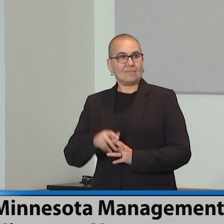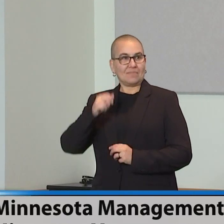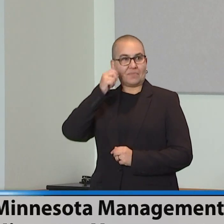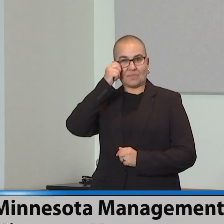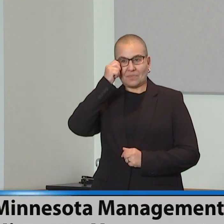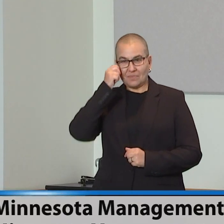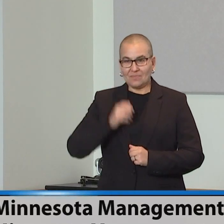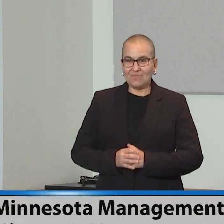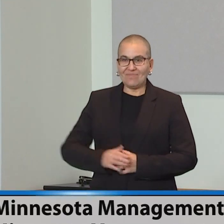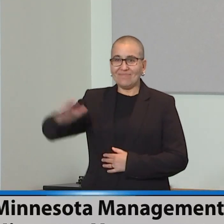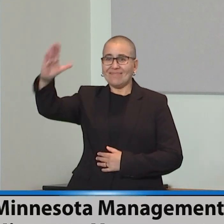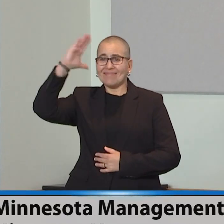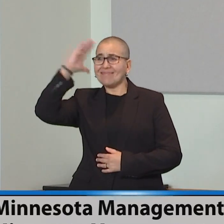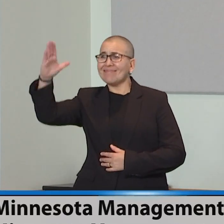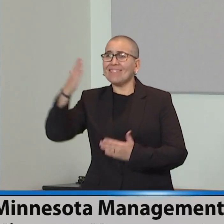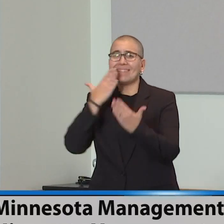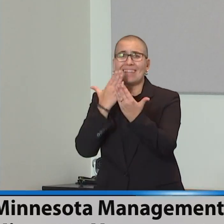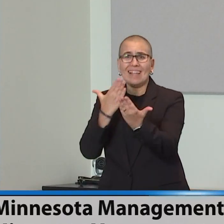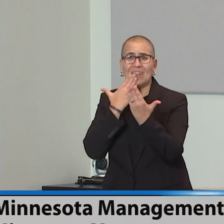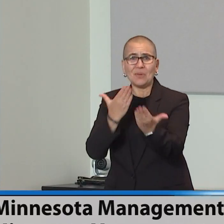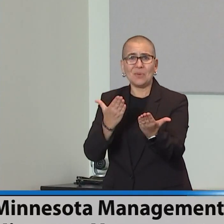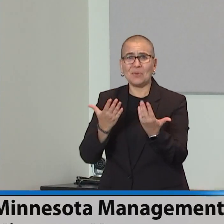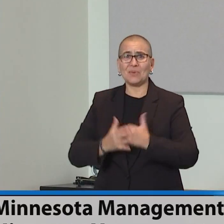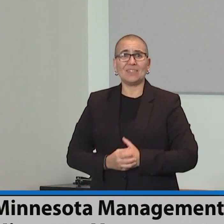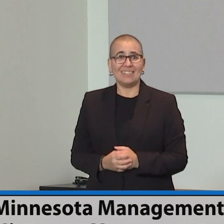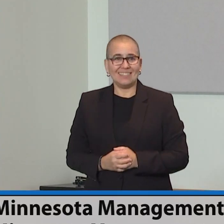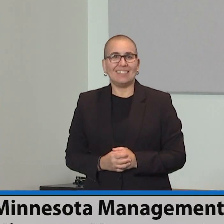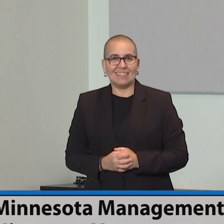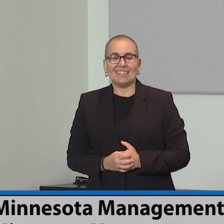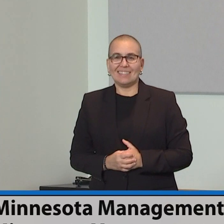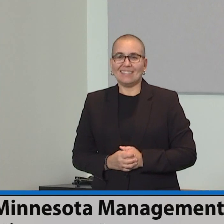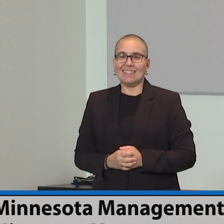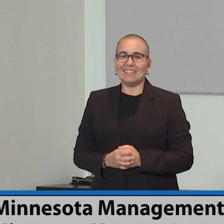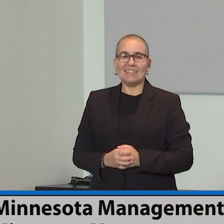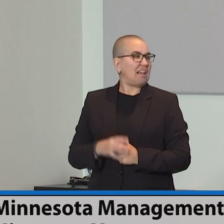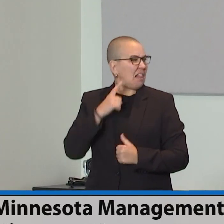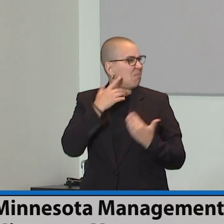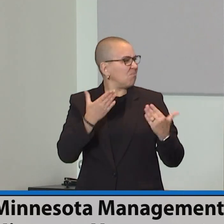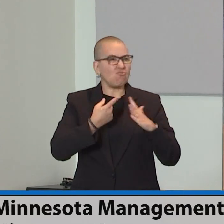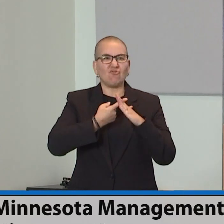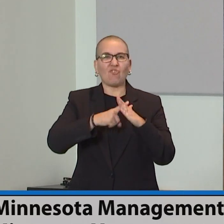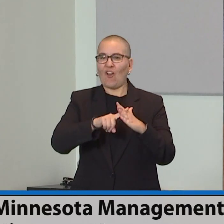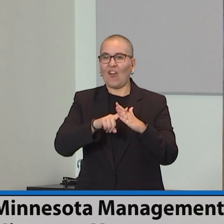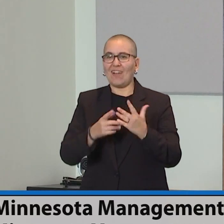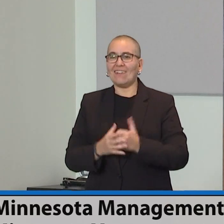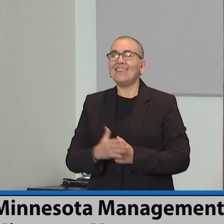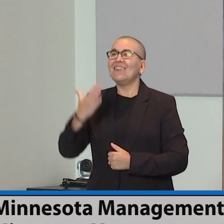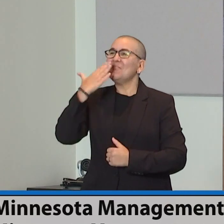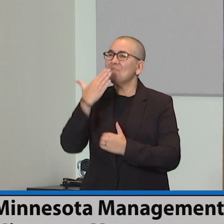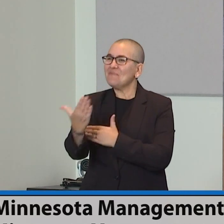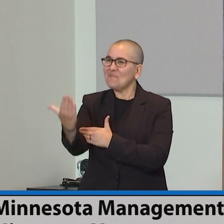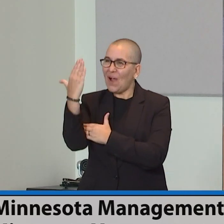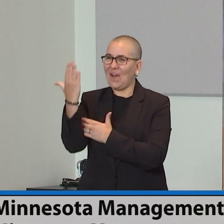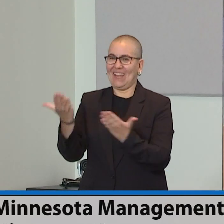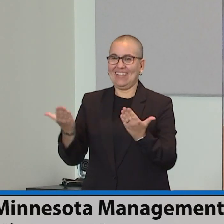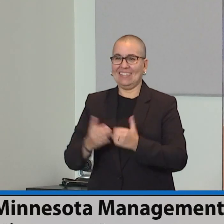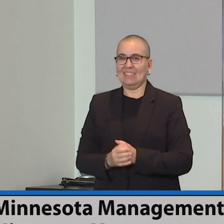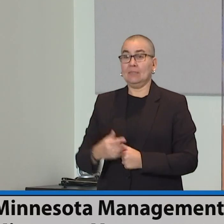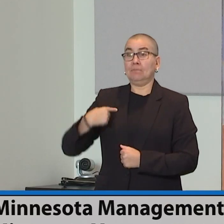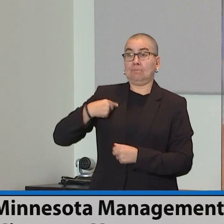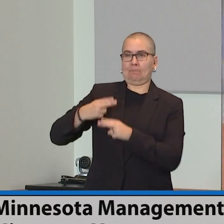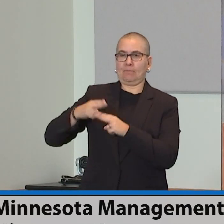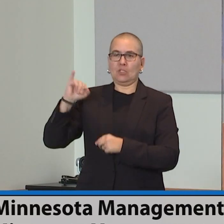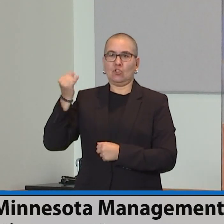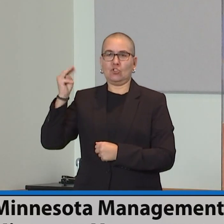Hi, thank you everyone. Let's, I think, get started. Good morning. My name is Jim Showalter, Commissioner of Minnesota